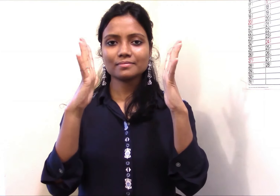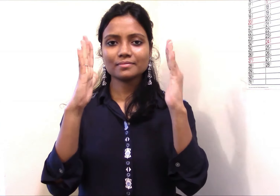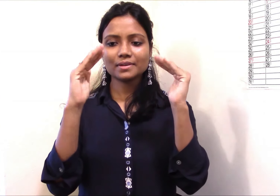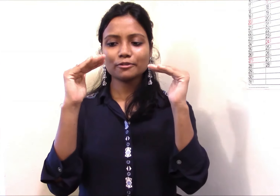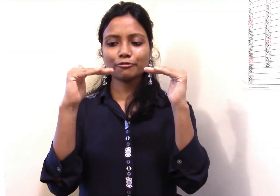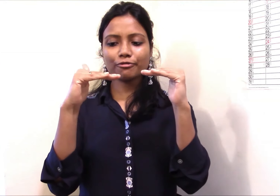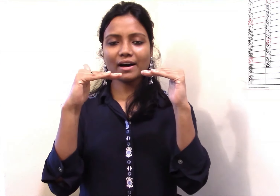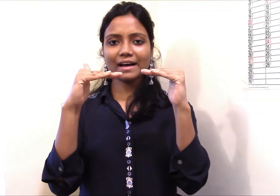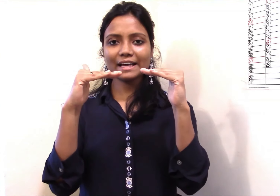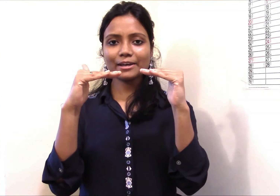Five.